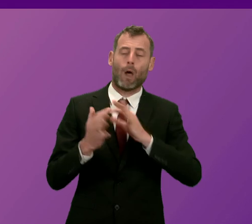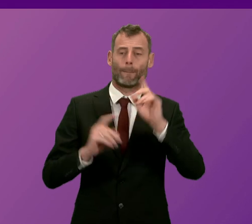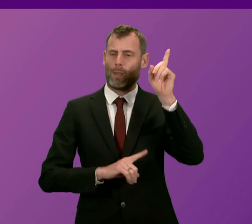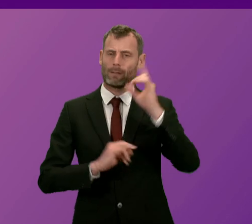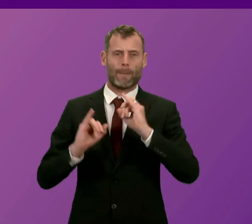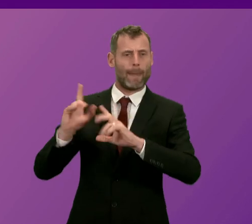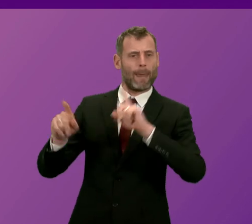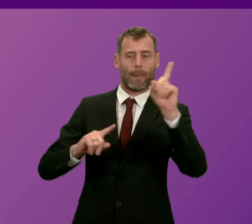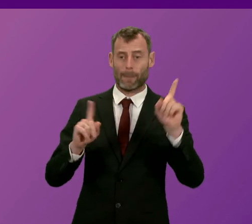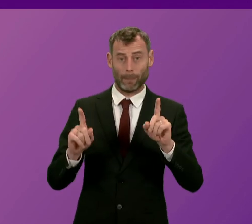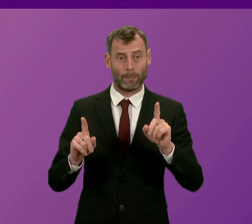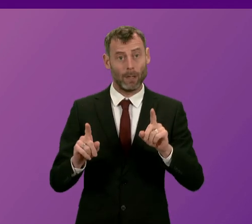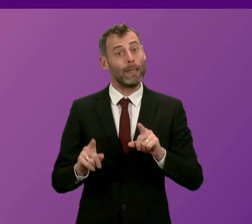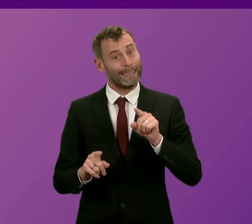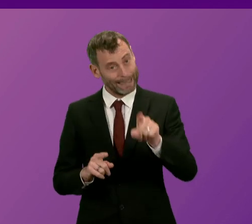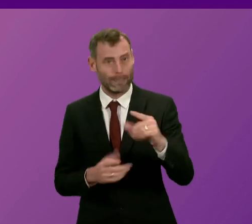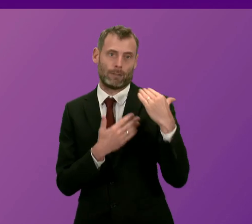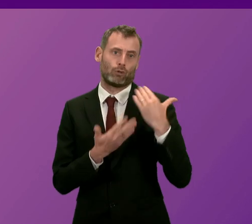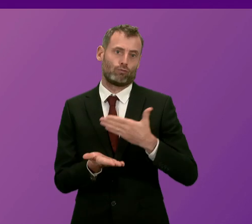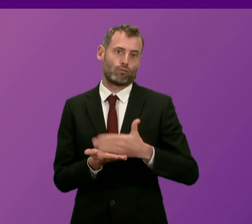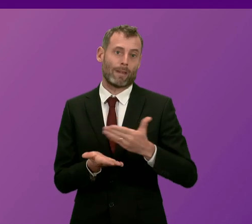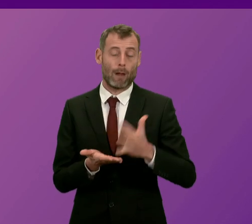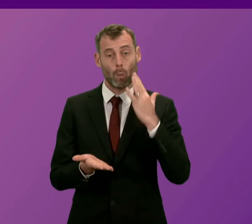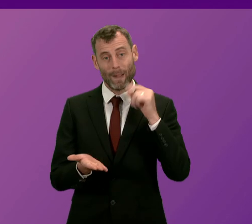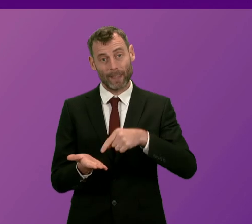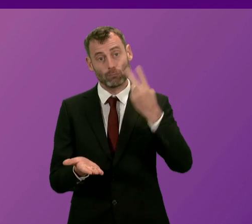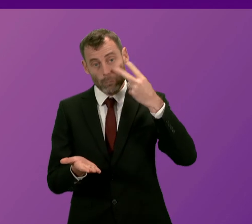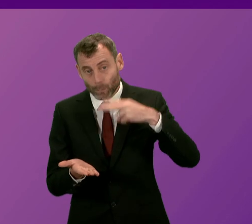finally be published? First Minister.